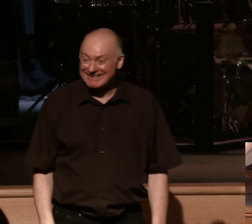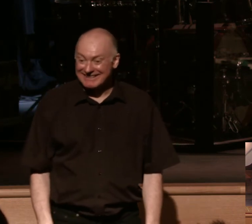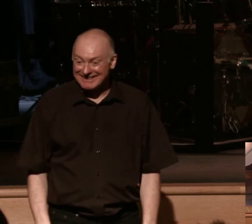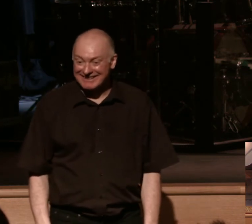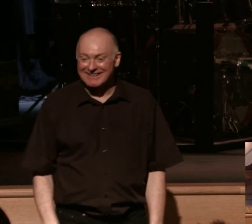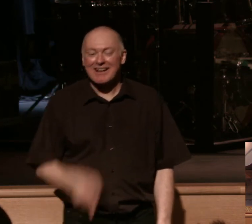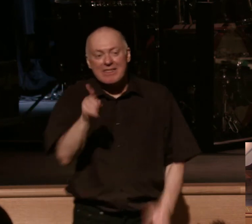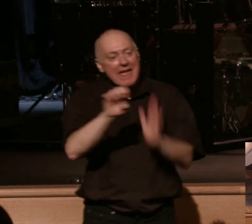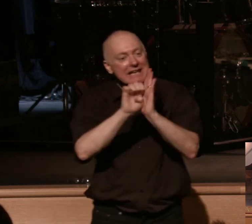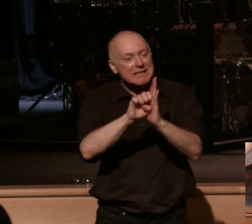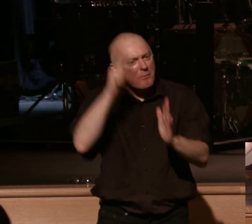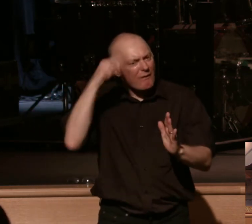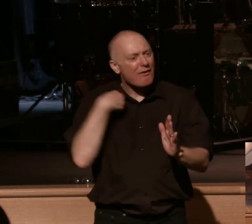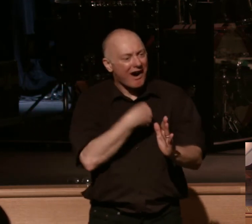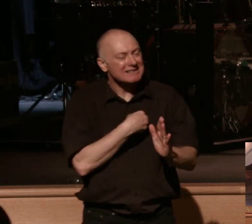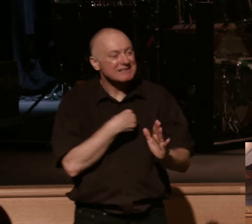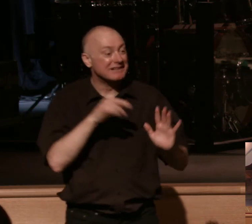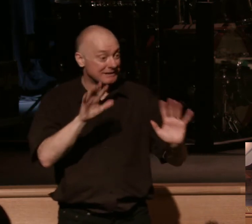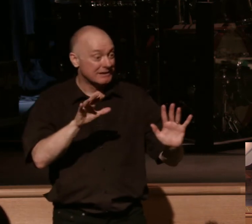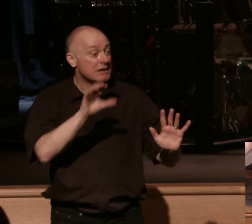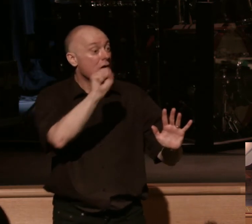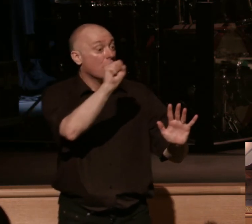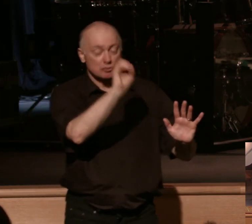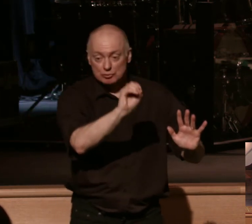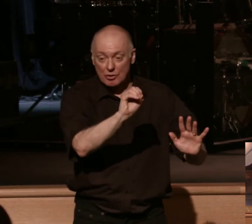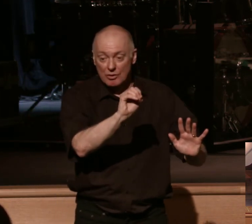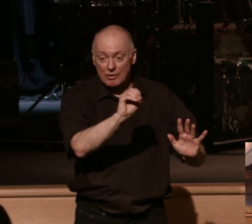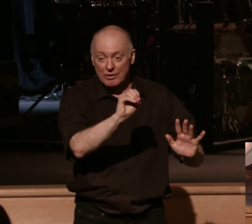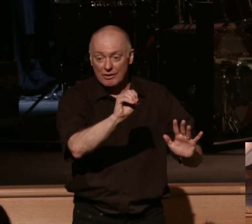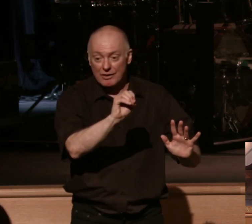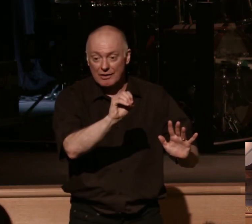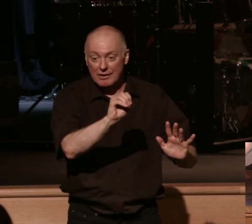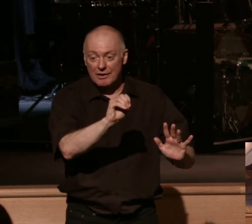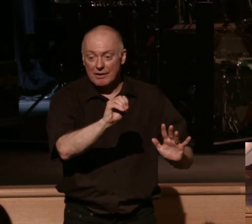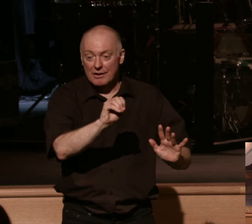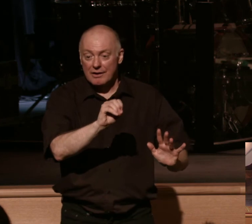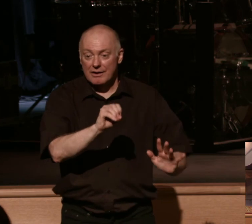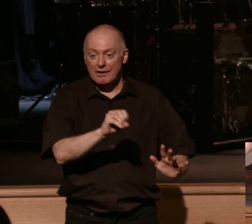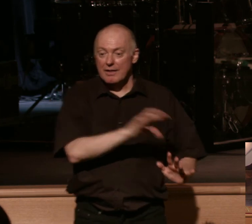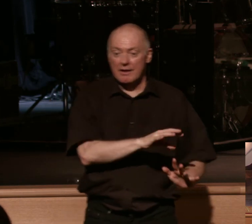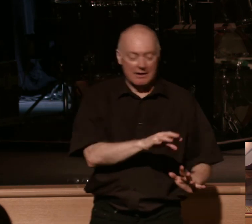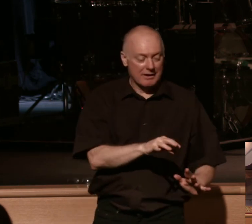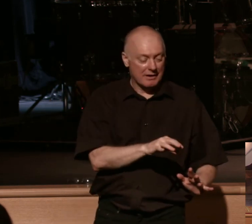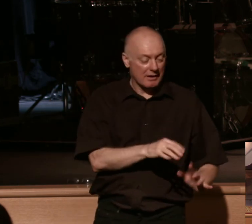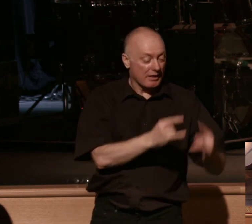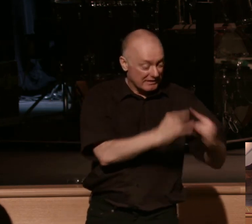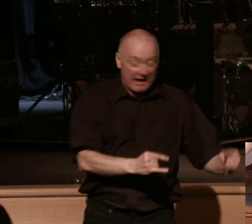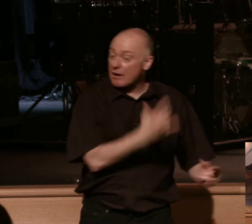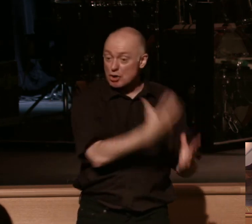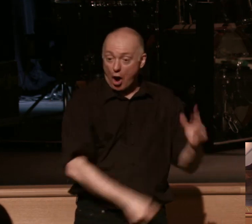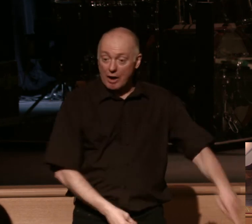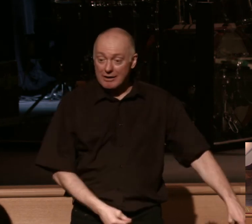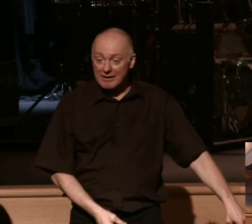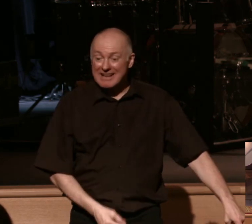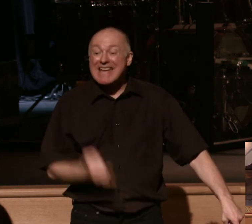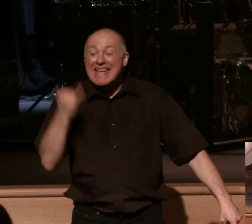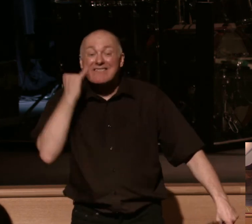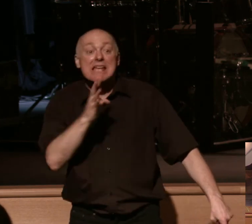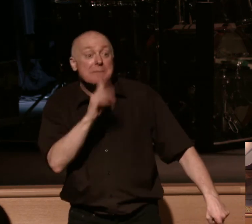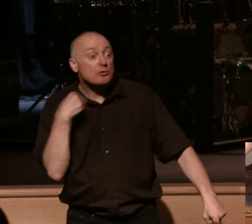examples for us right here okay so they have now traded in their tents their tents are gone and if they could speak right now to us they would be like